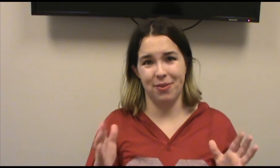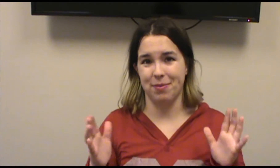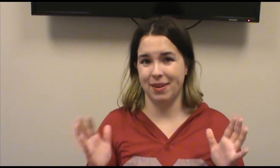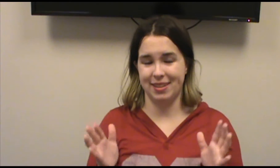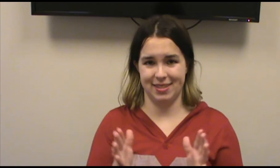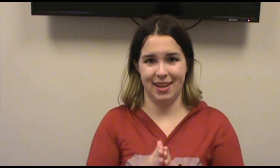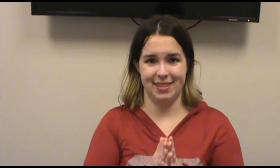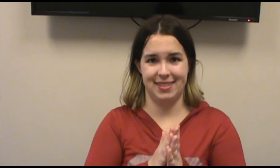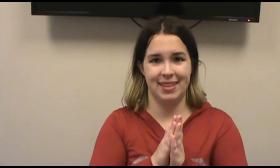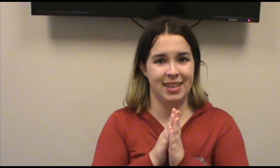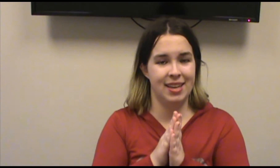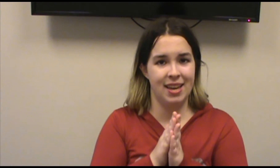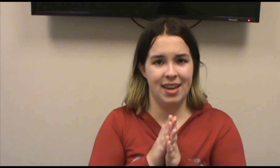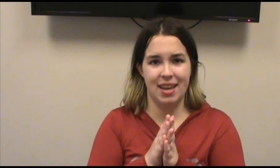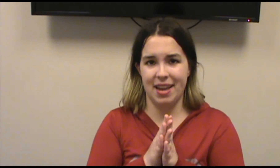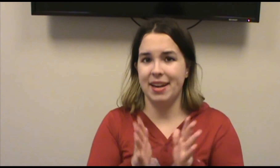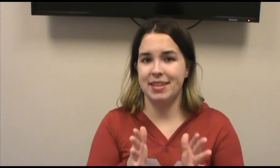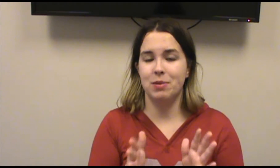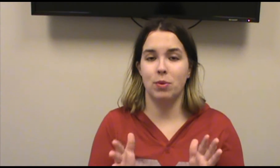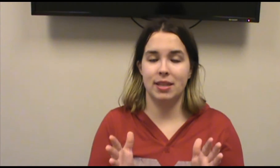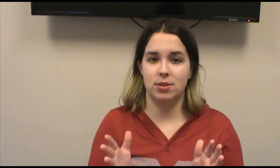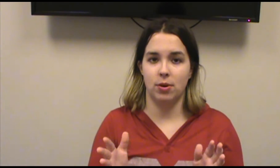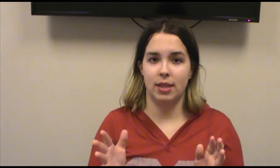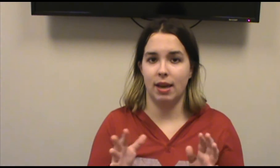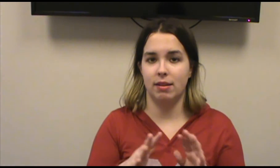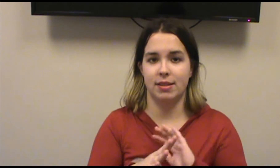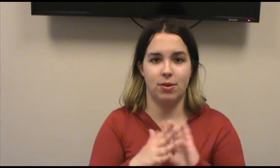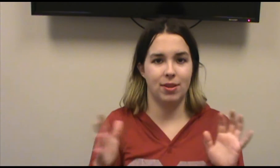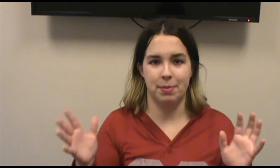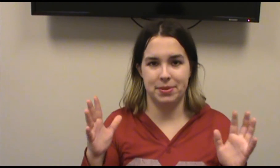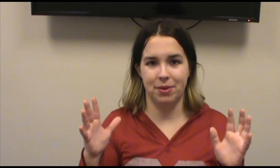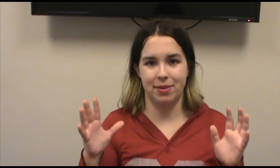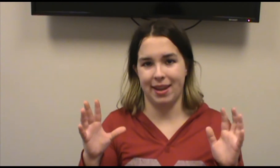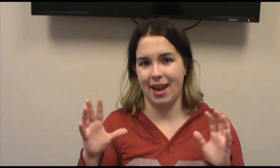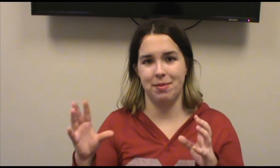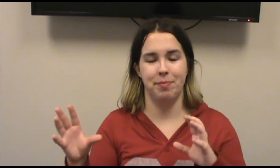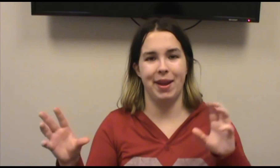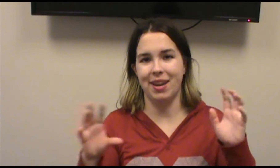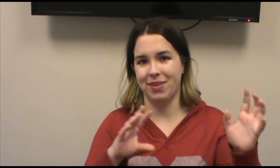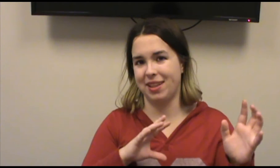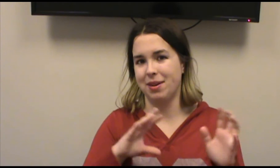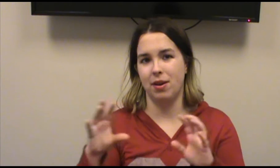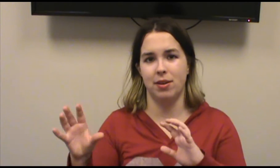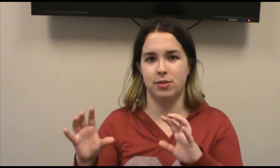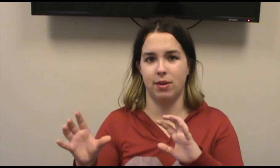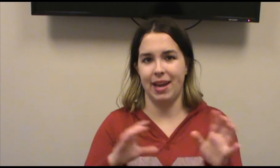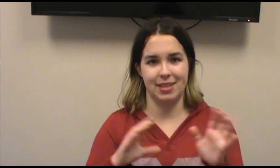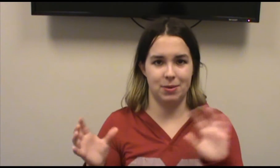really discussed. And I did really enjoy that this whole episode like had many of like the sort of Alice in